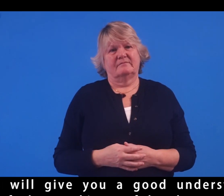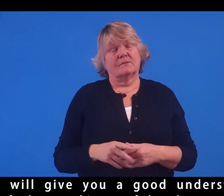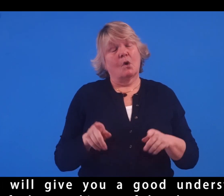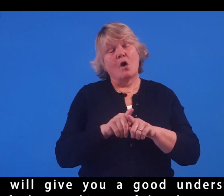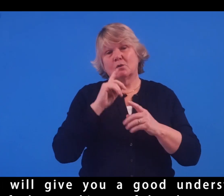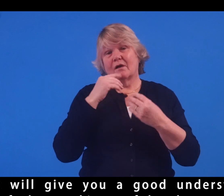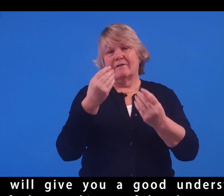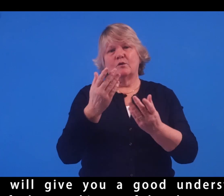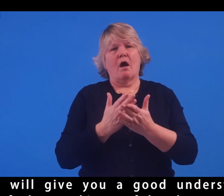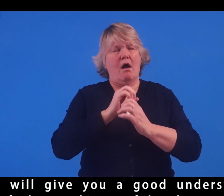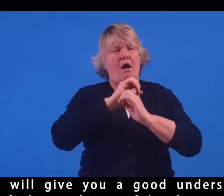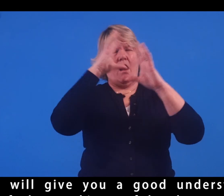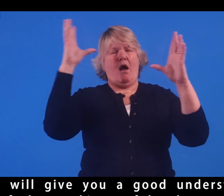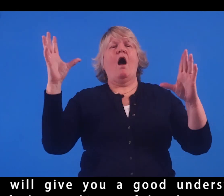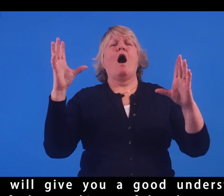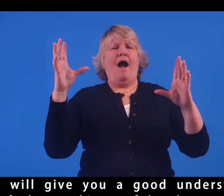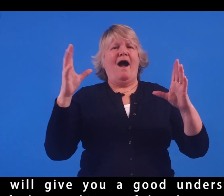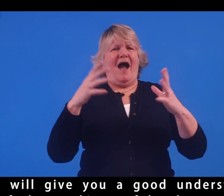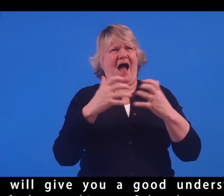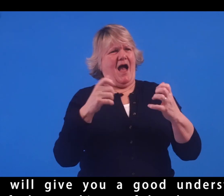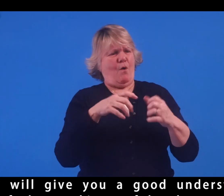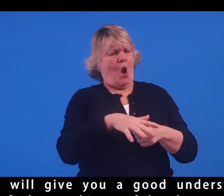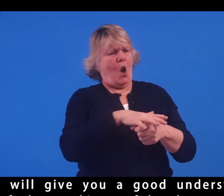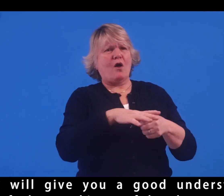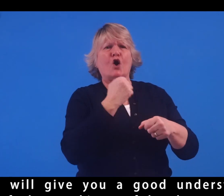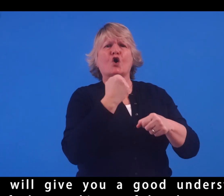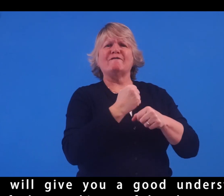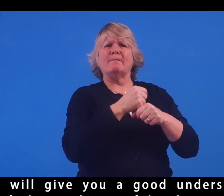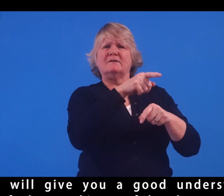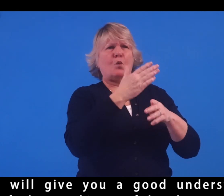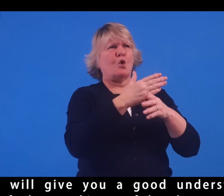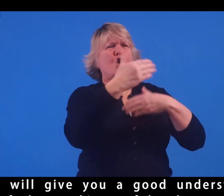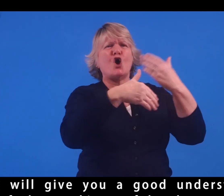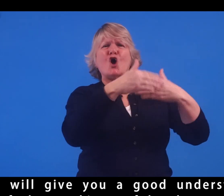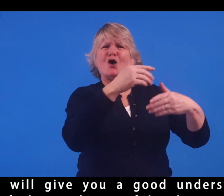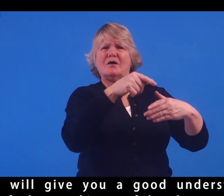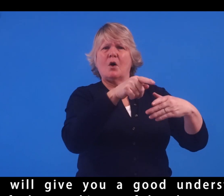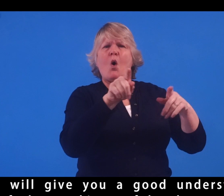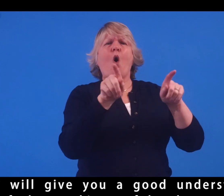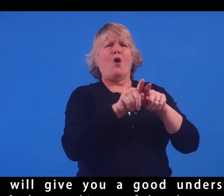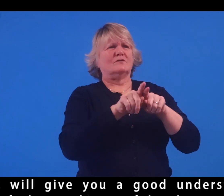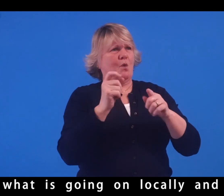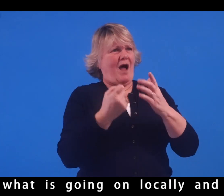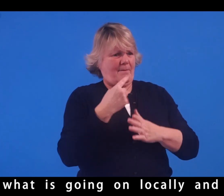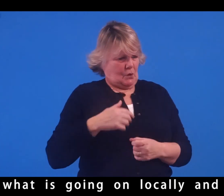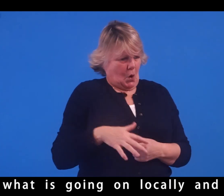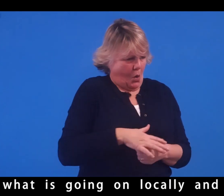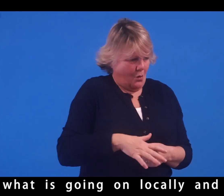It will give you a good understanding of the workings of local government and what is going on locally